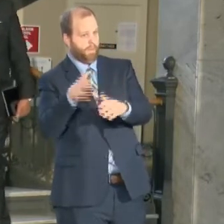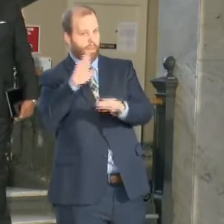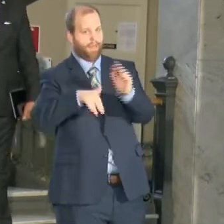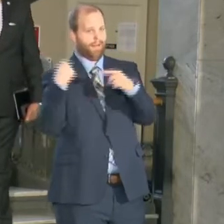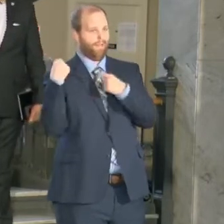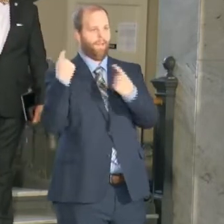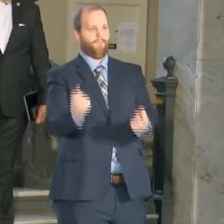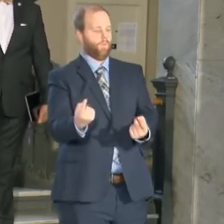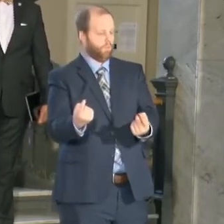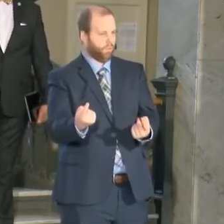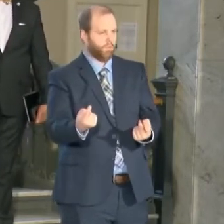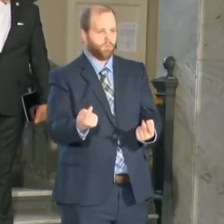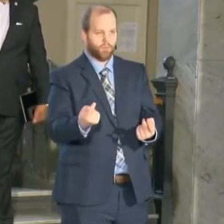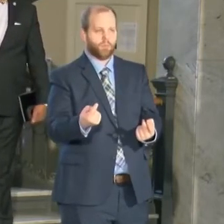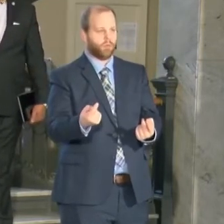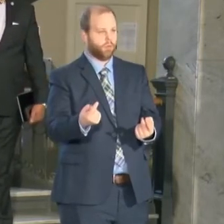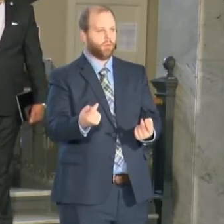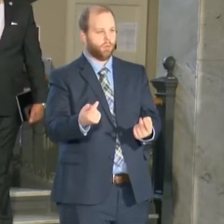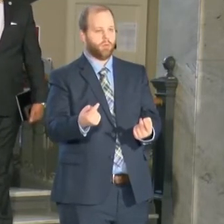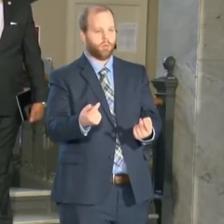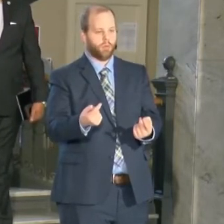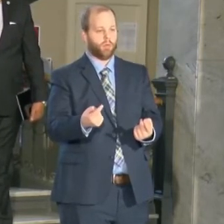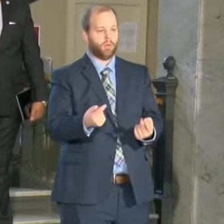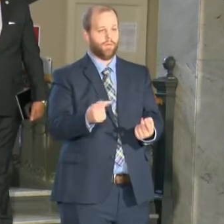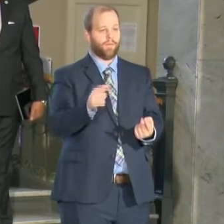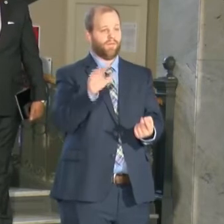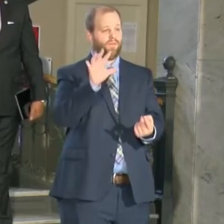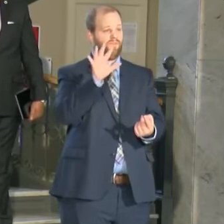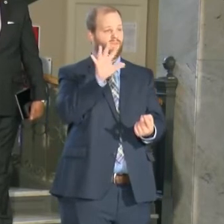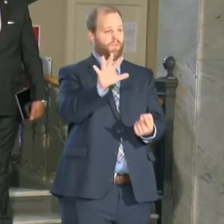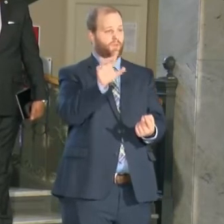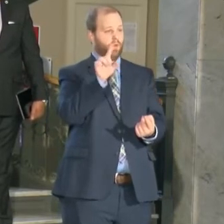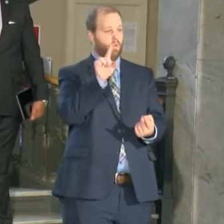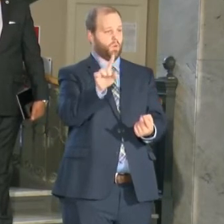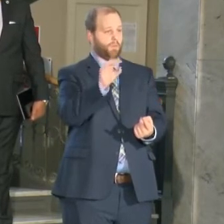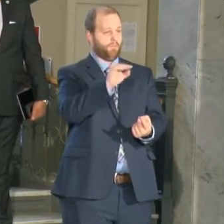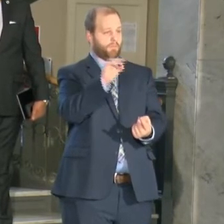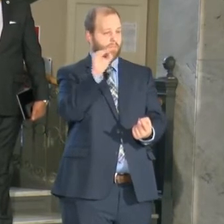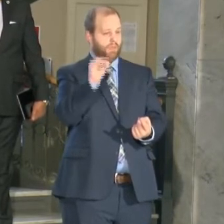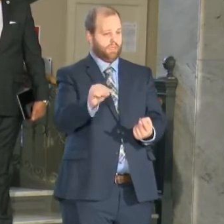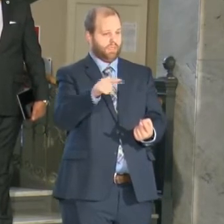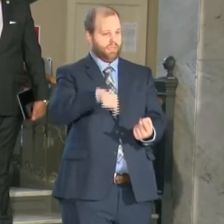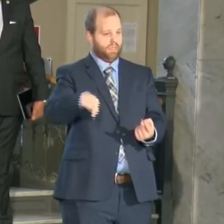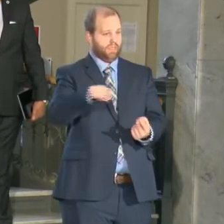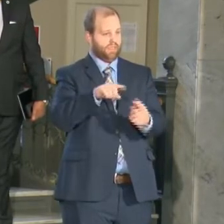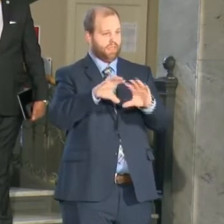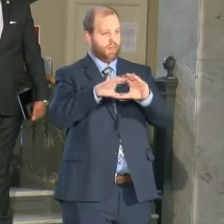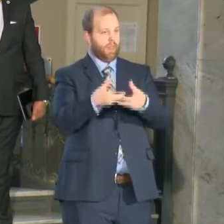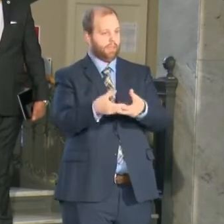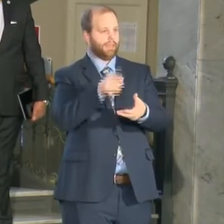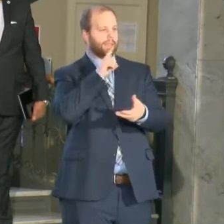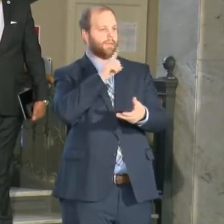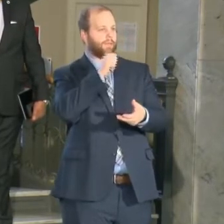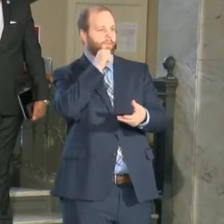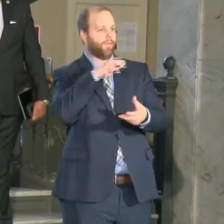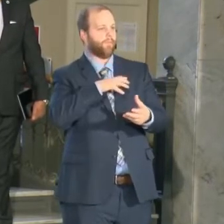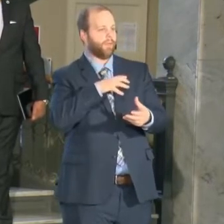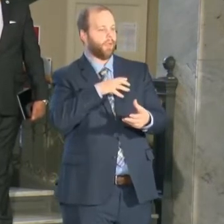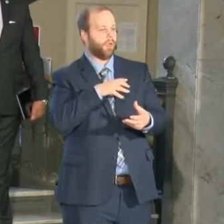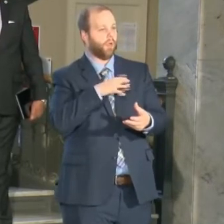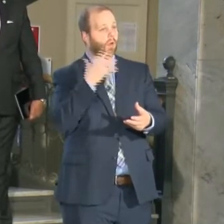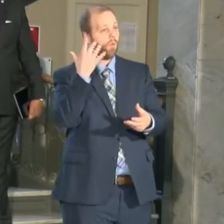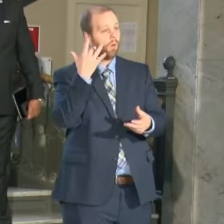the history. So we're looking at well over 51% of our this academy class as female. That's because of the